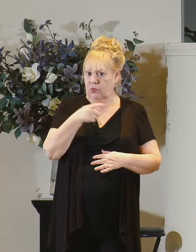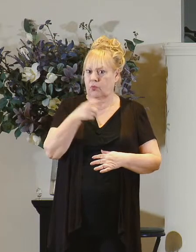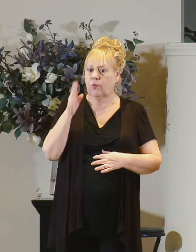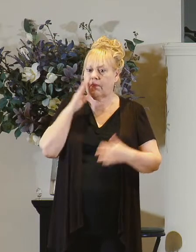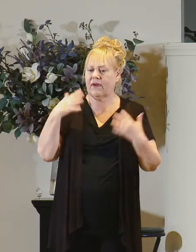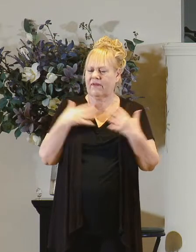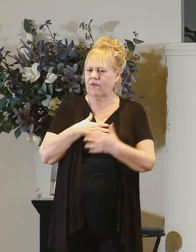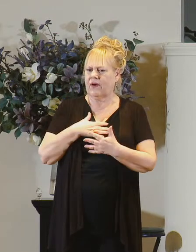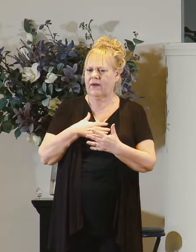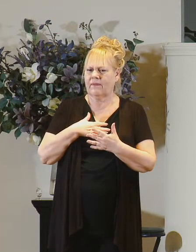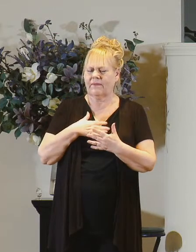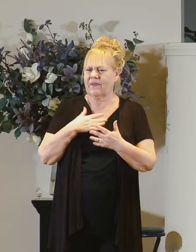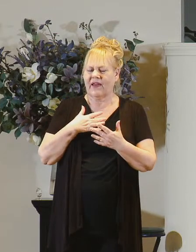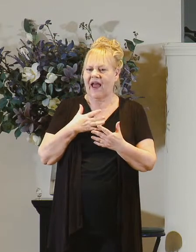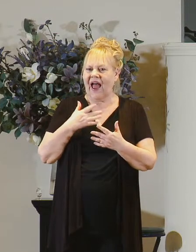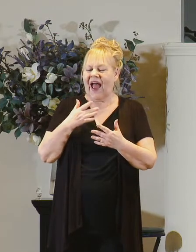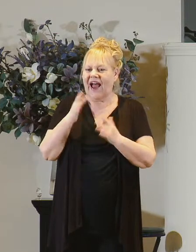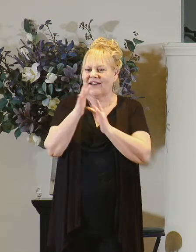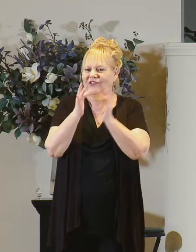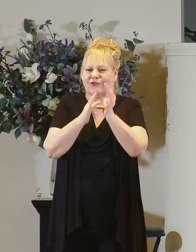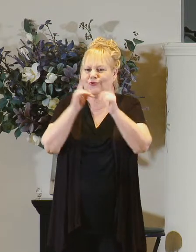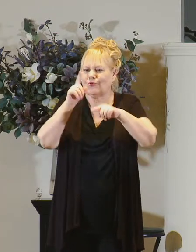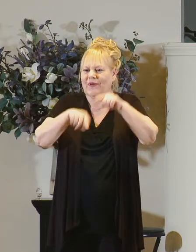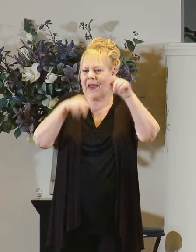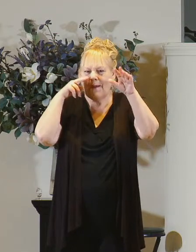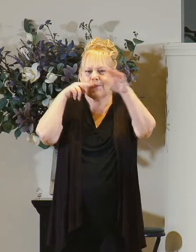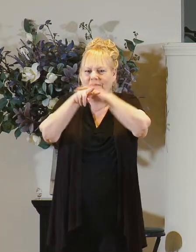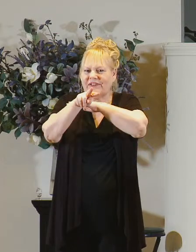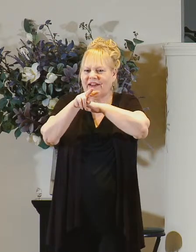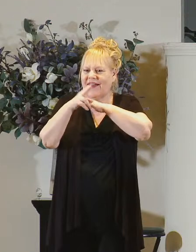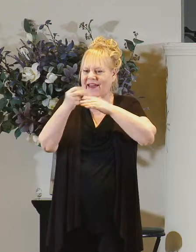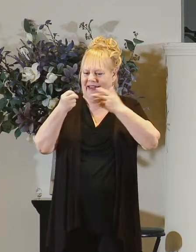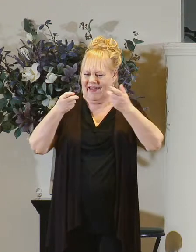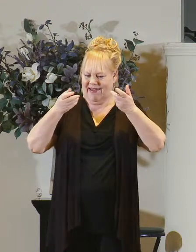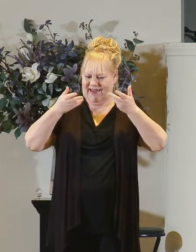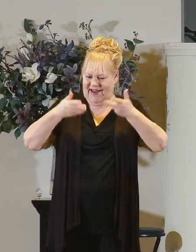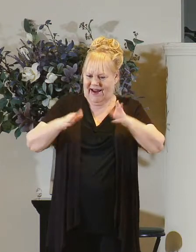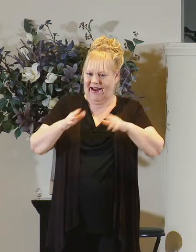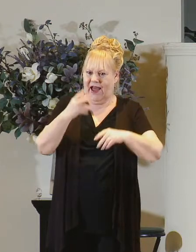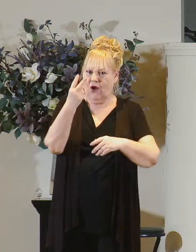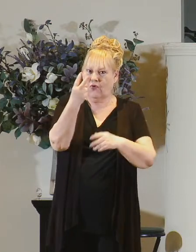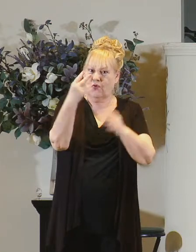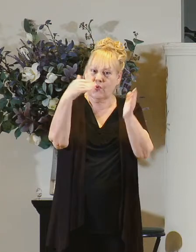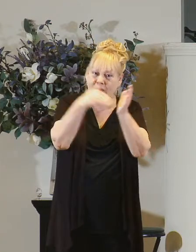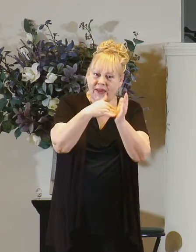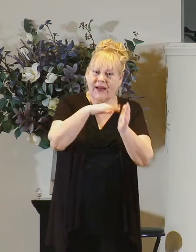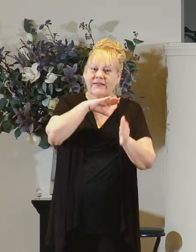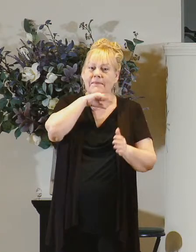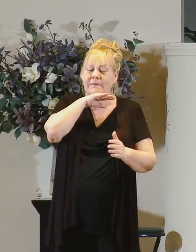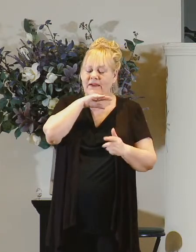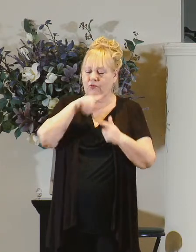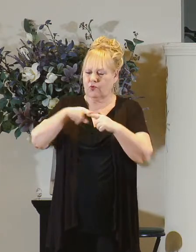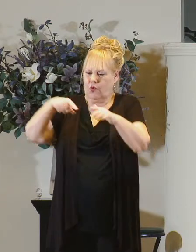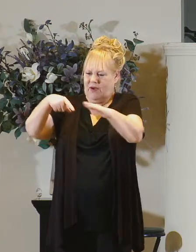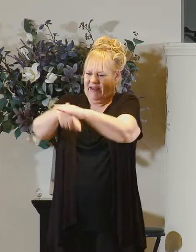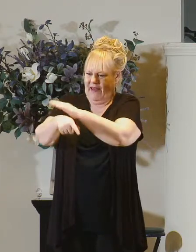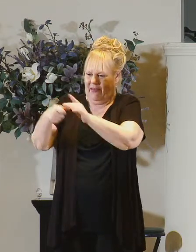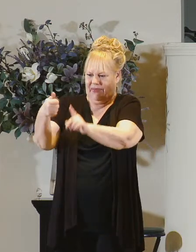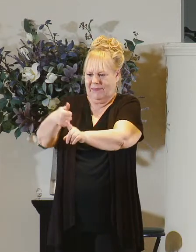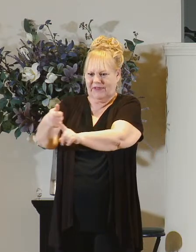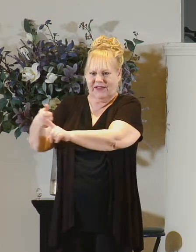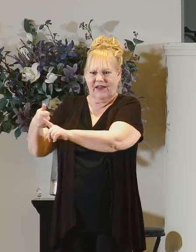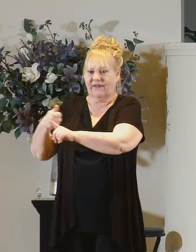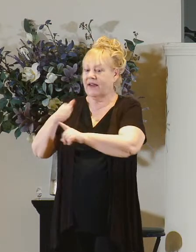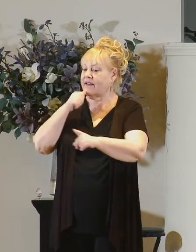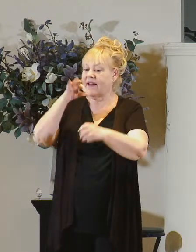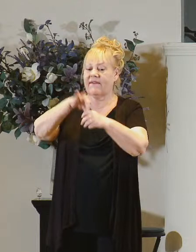and he's just so unpredictable he has just allowed 2 000 pigs to commit suicide and he didn't put it